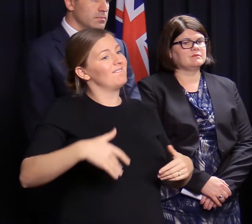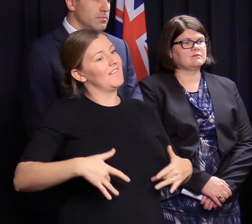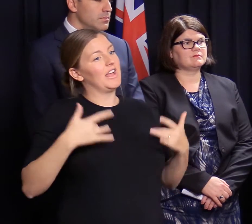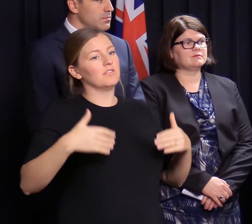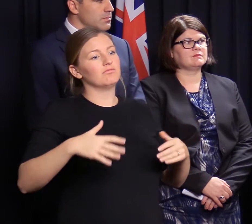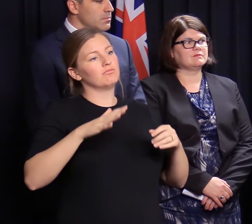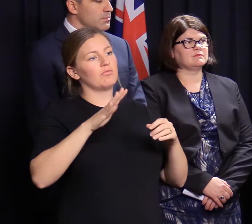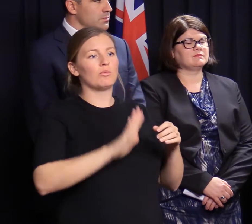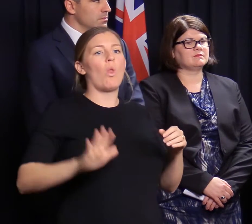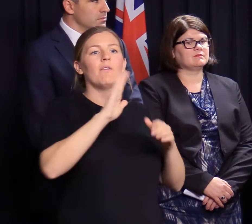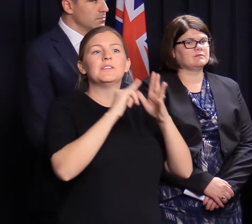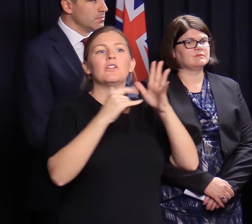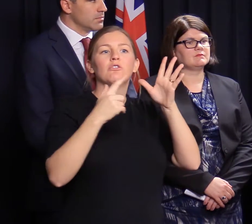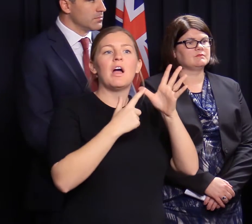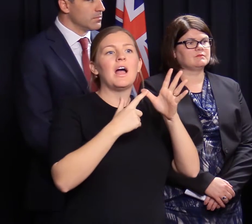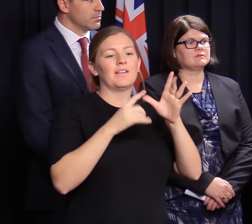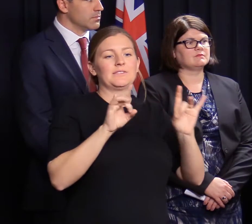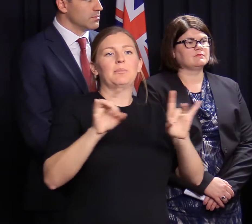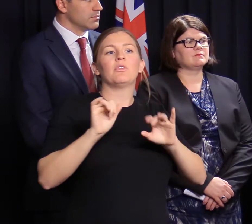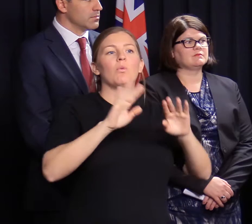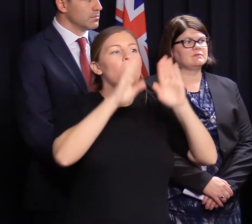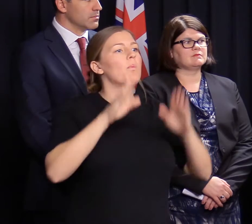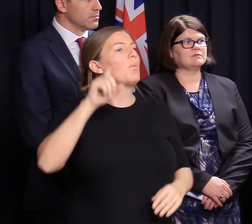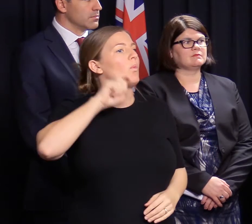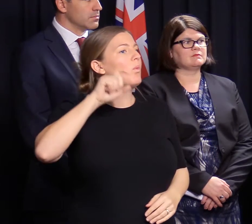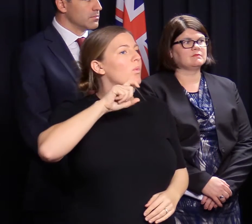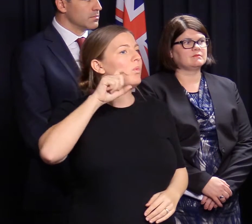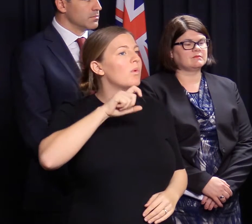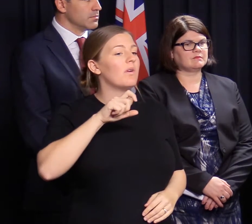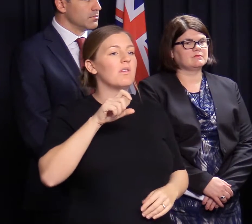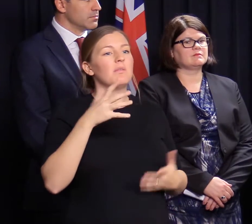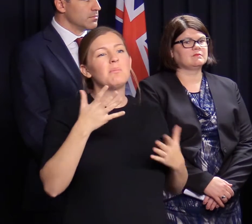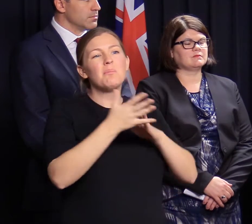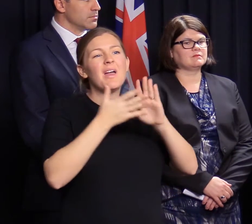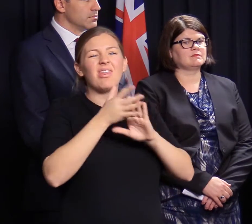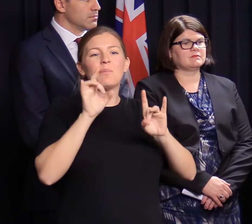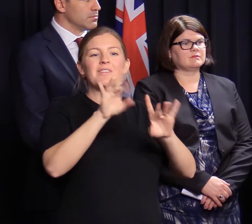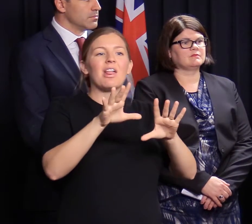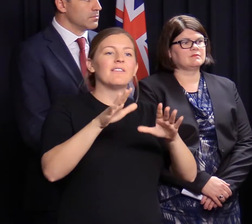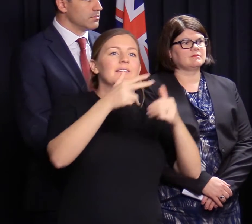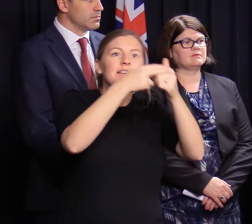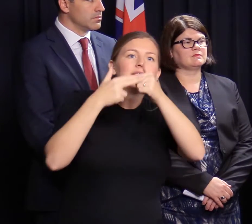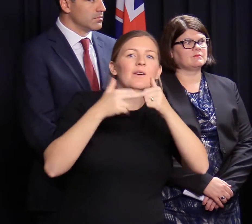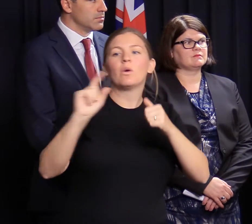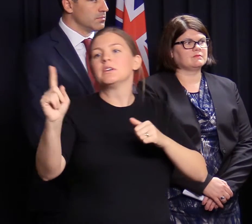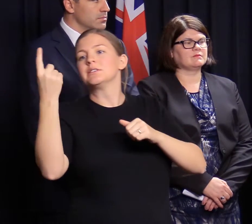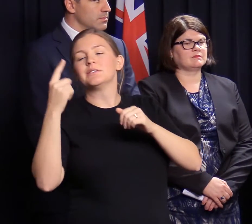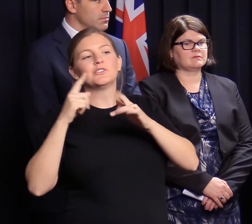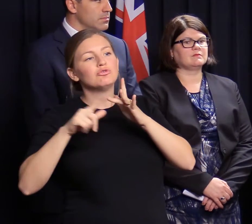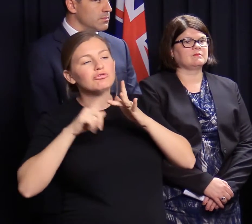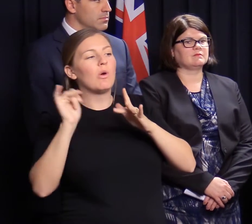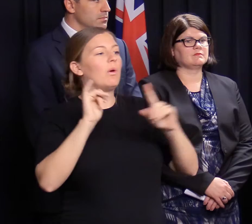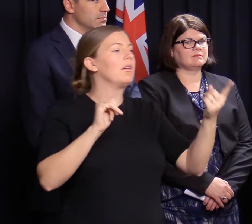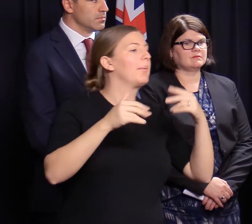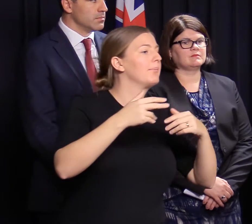around the state that have had water damage. Where those residents have self-helped, cleaned up and either got their insurer or builder in and looked after